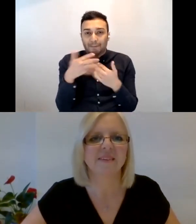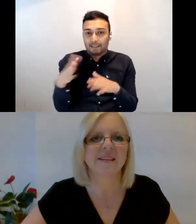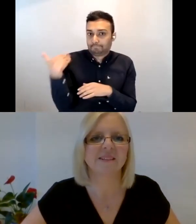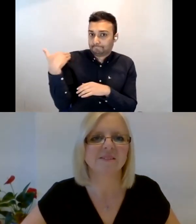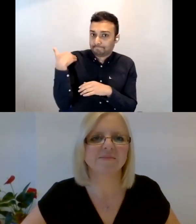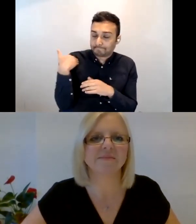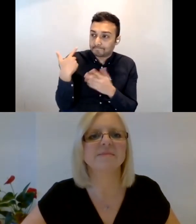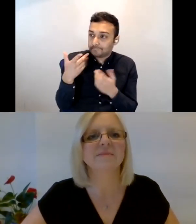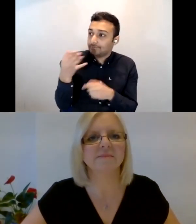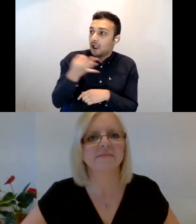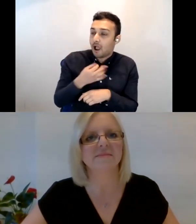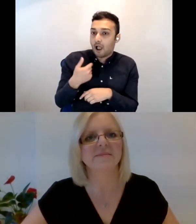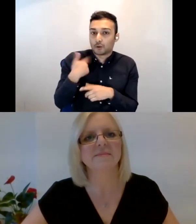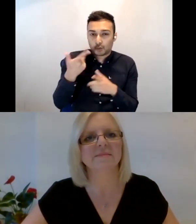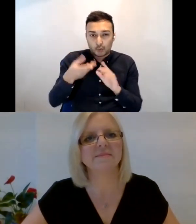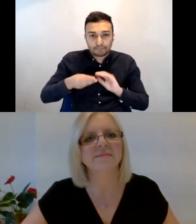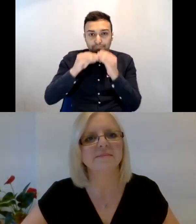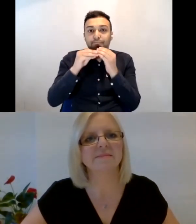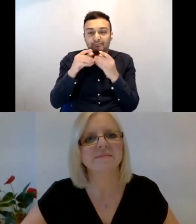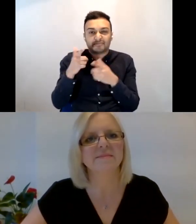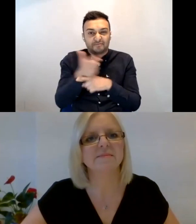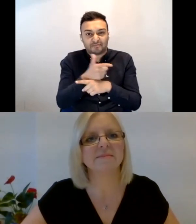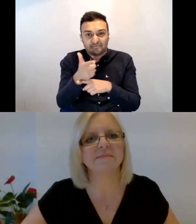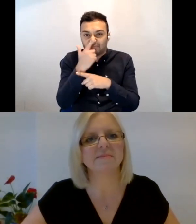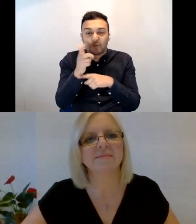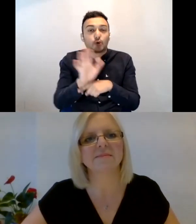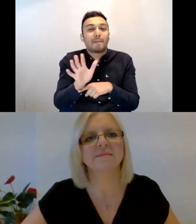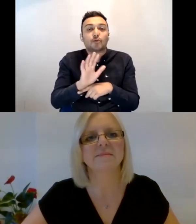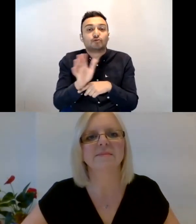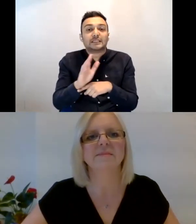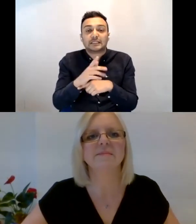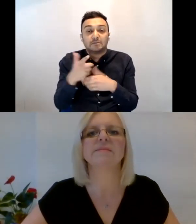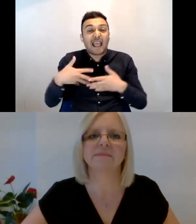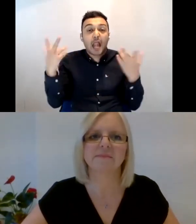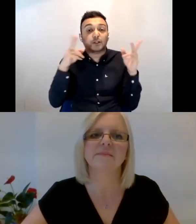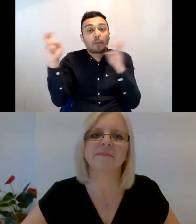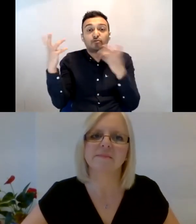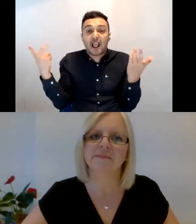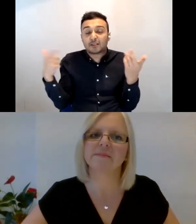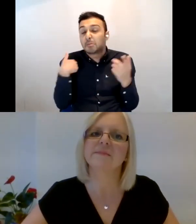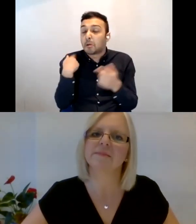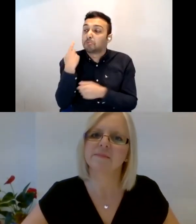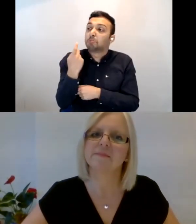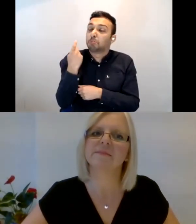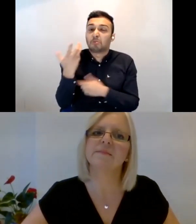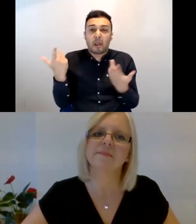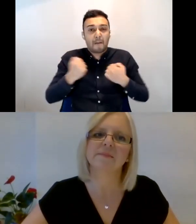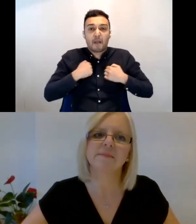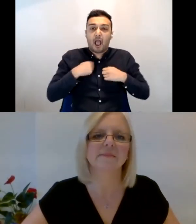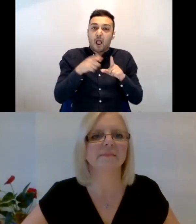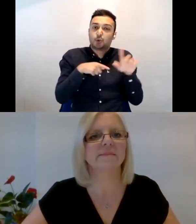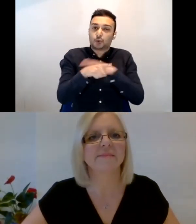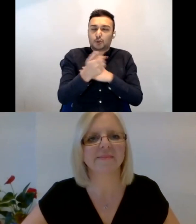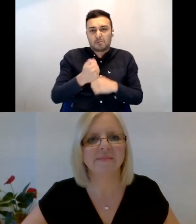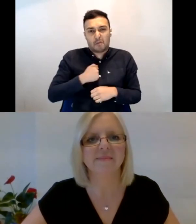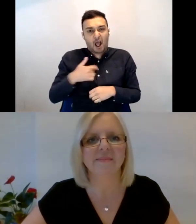would film a documentary with them and it could be on anything that I wanted. And obviously I share my life online. So it was quite hard for me to